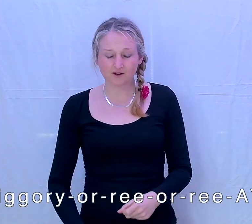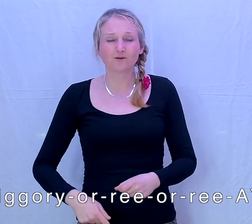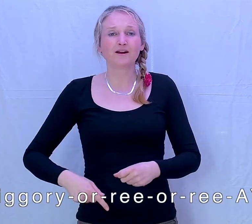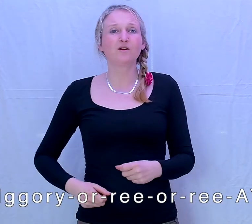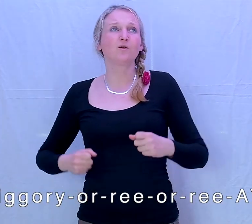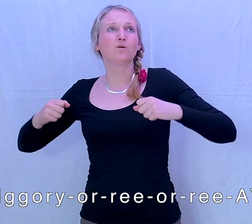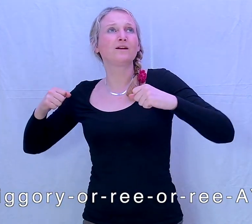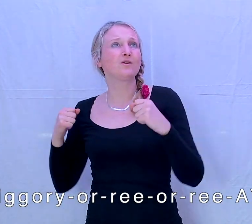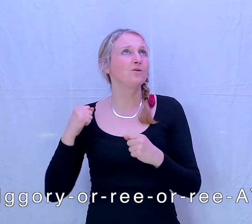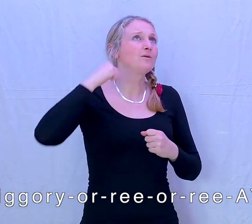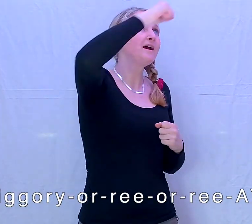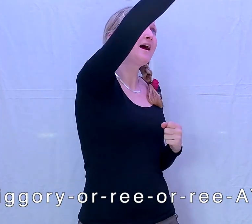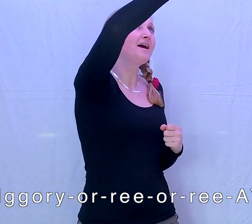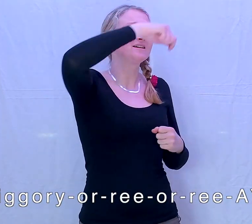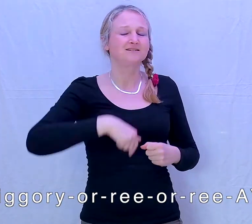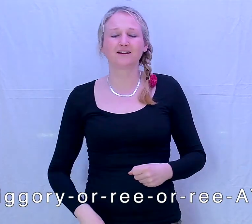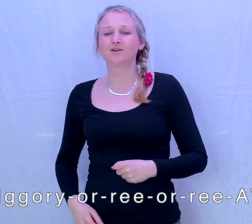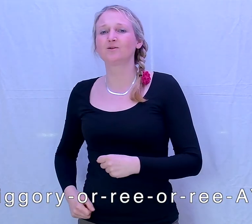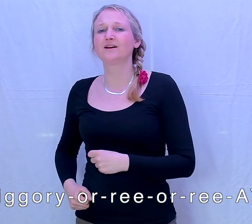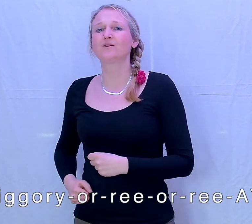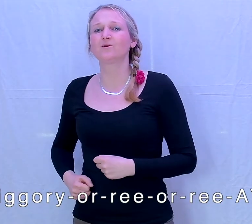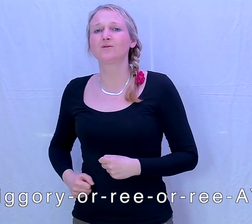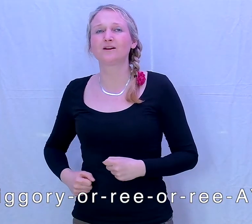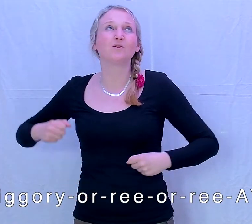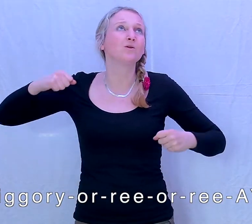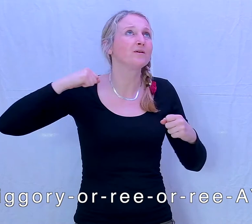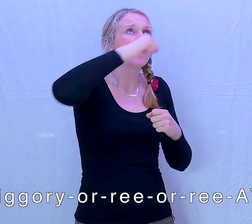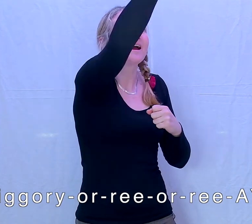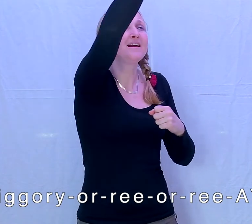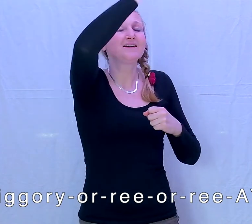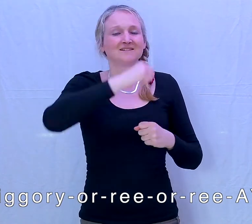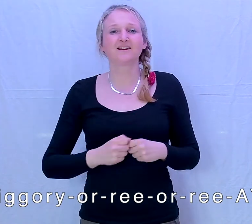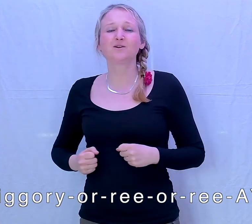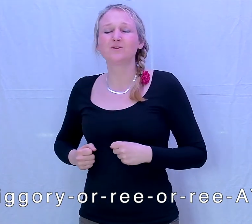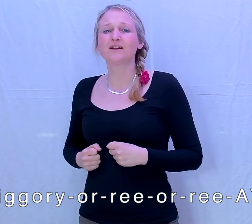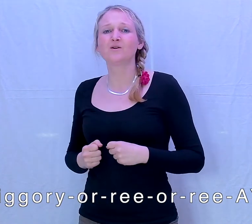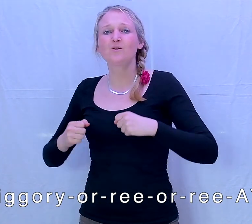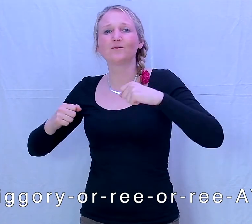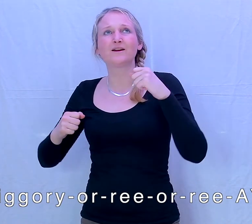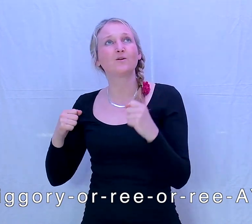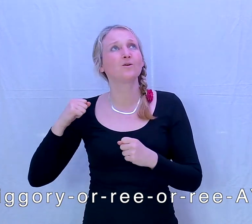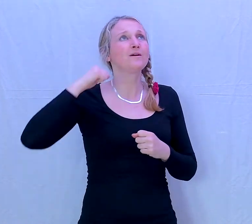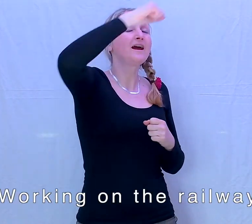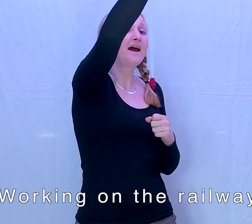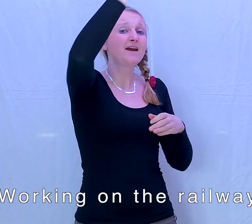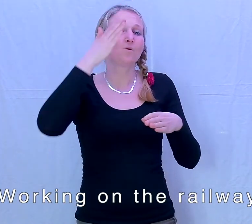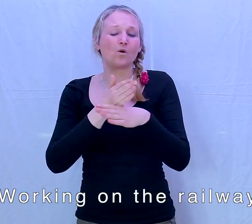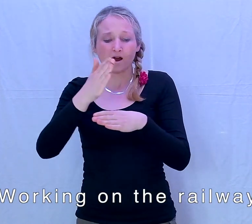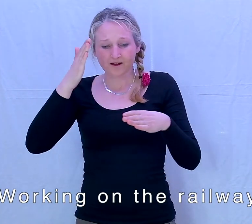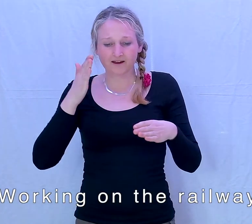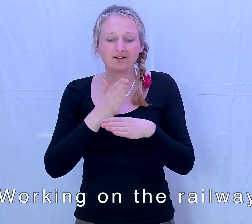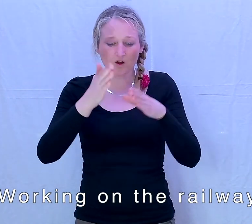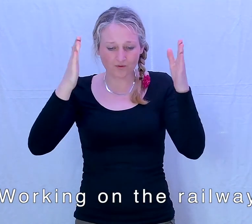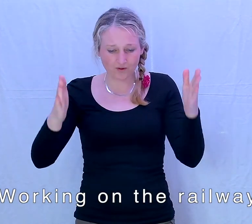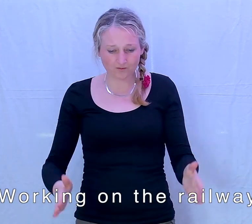Tiggery-oh-ree-oh-ree-ay, Tiggery-oh-ree-oh-ree-ay, Tiggery-oh-ree-oh-ree-ay, working on the